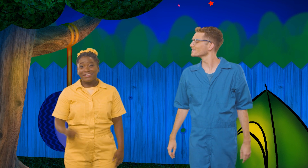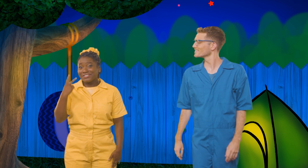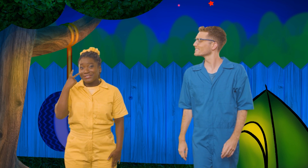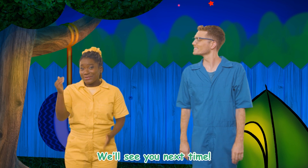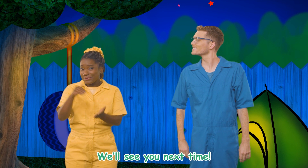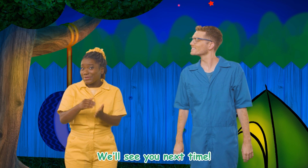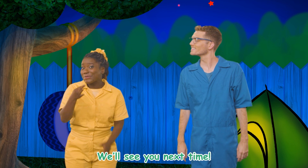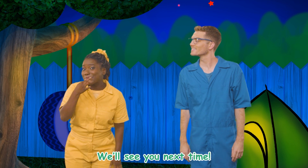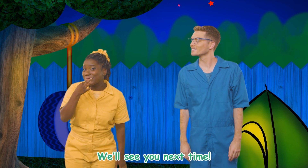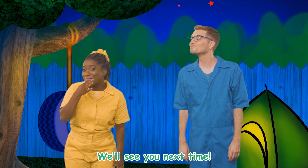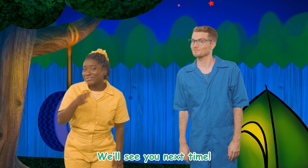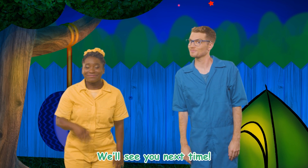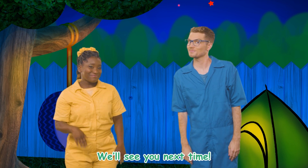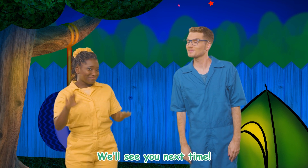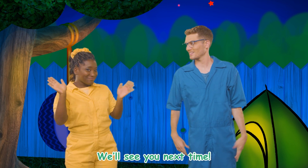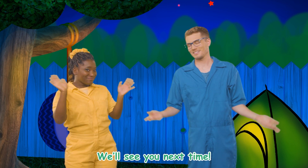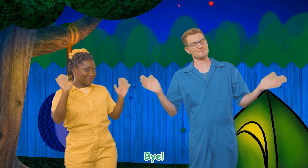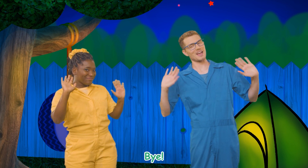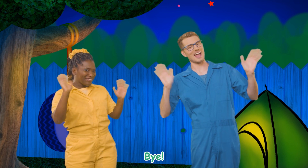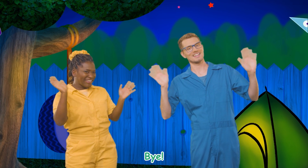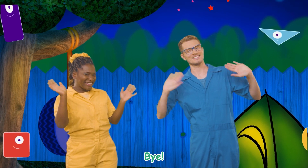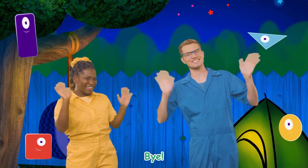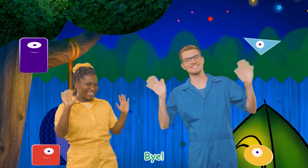We'll see you next time Bye Bye Bye